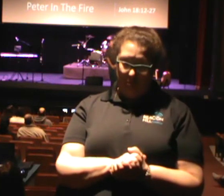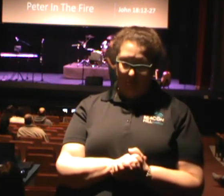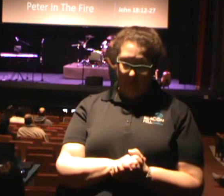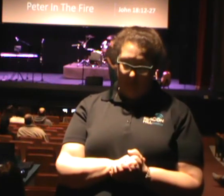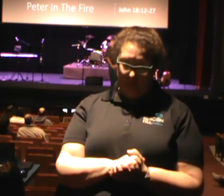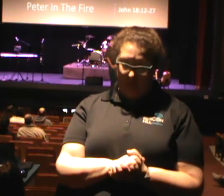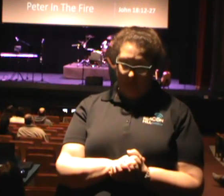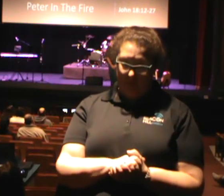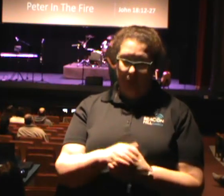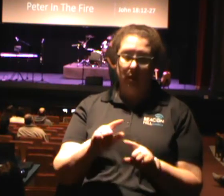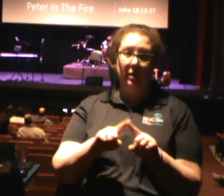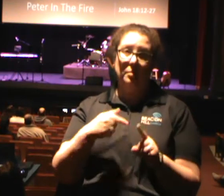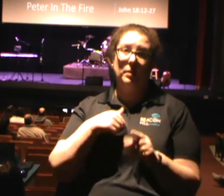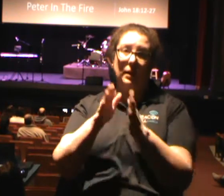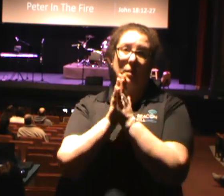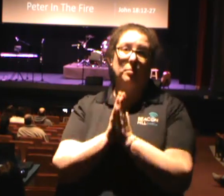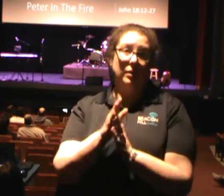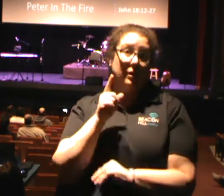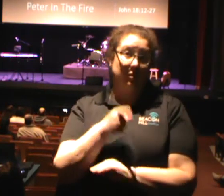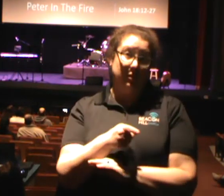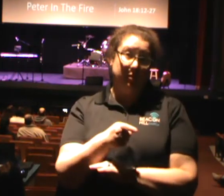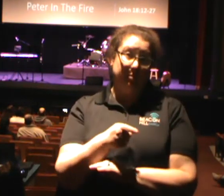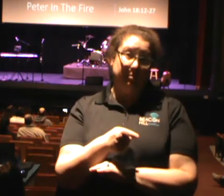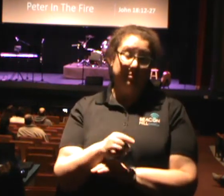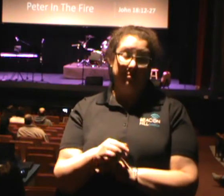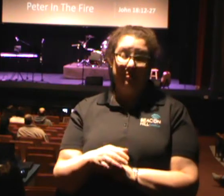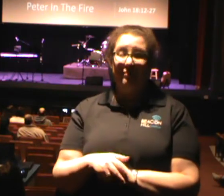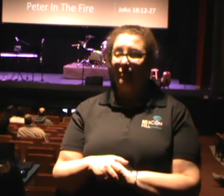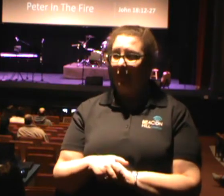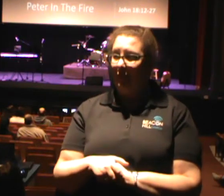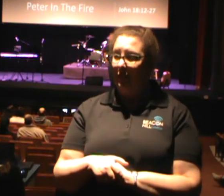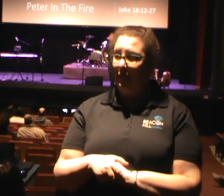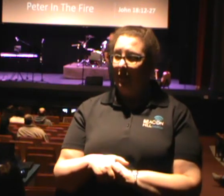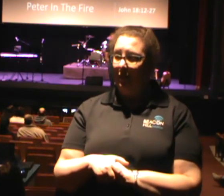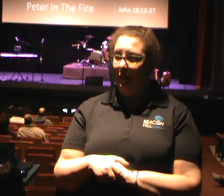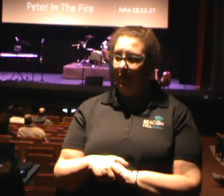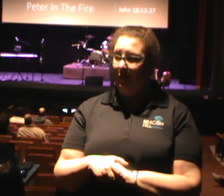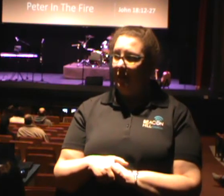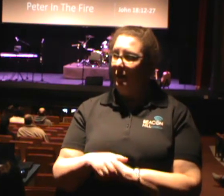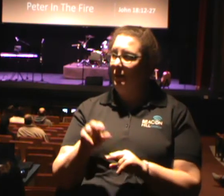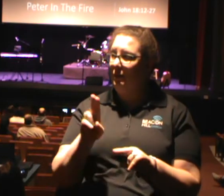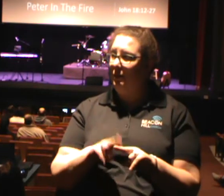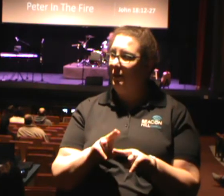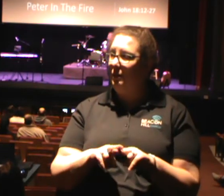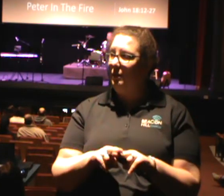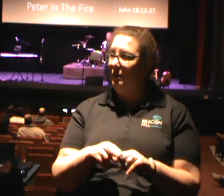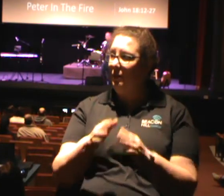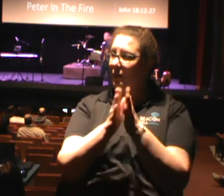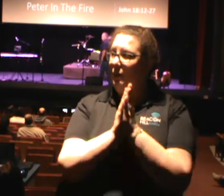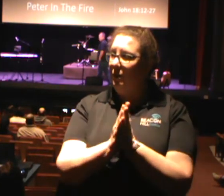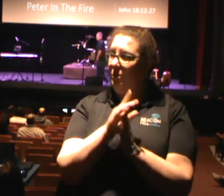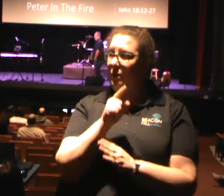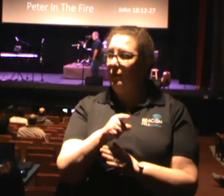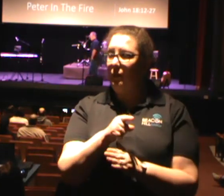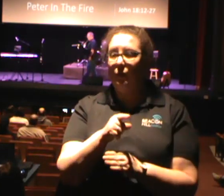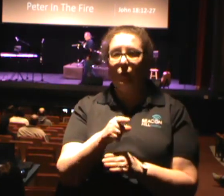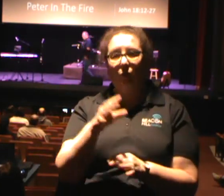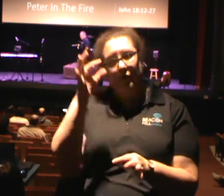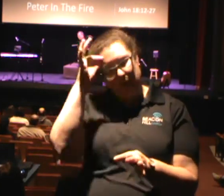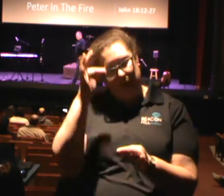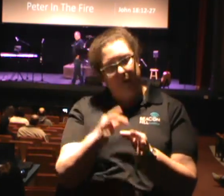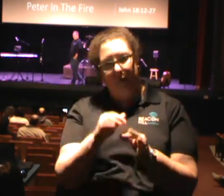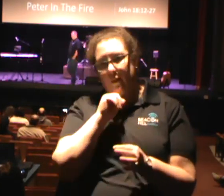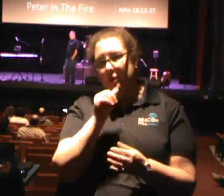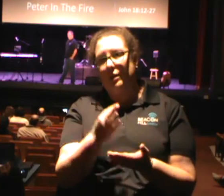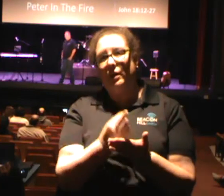Christ is praying for you? Isn't that great this morning church? And he sat there and he said, I prayed for you that your faith would not fail so that when